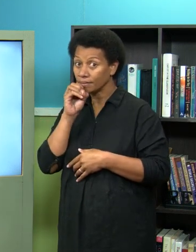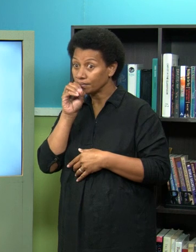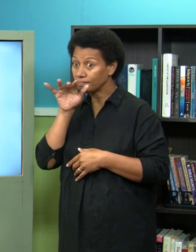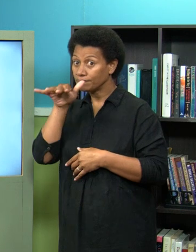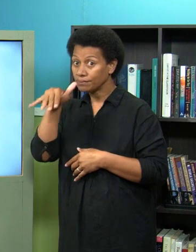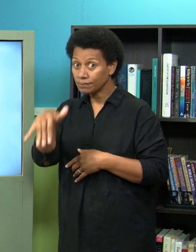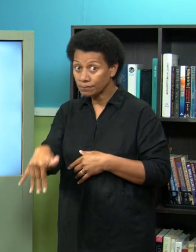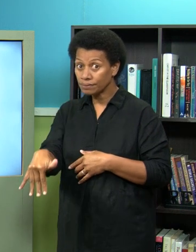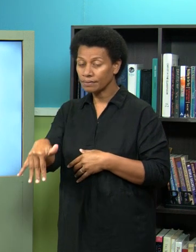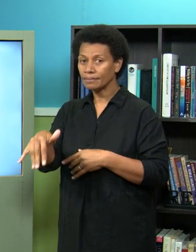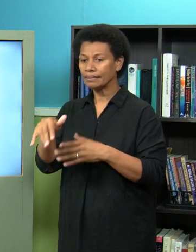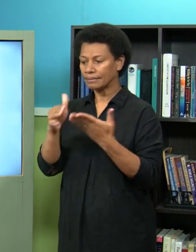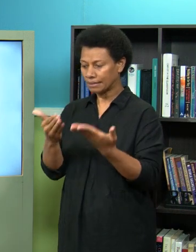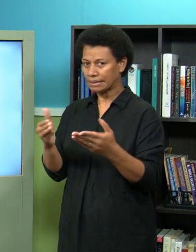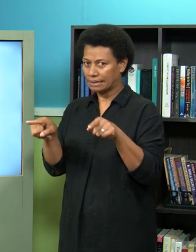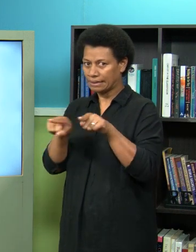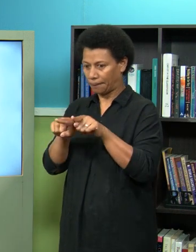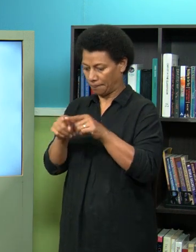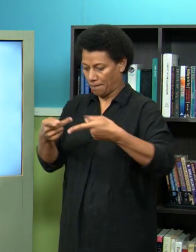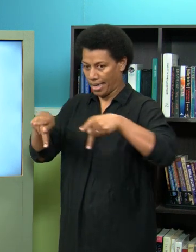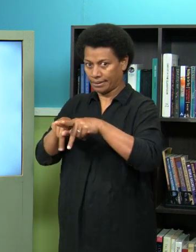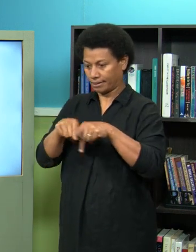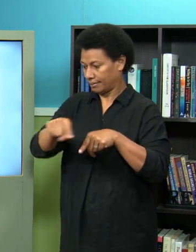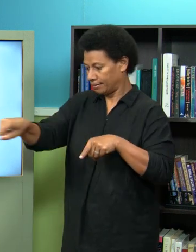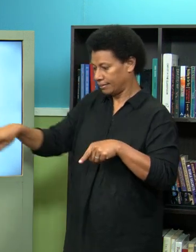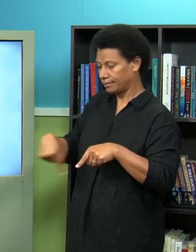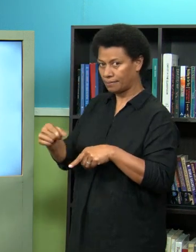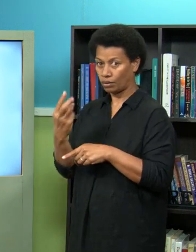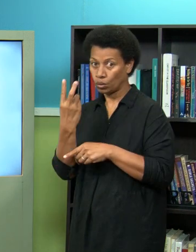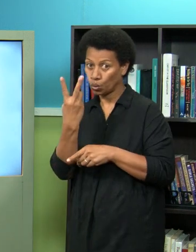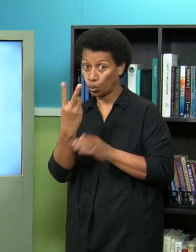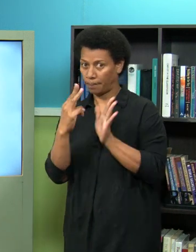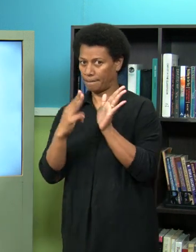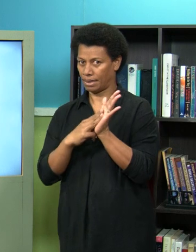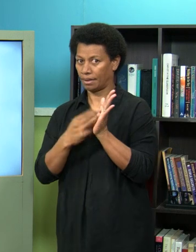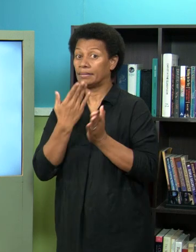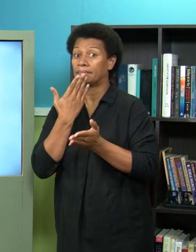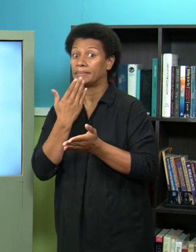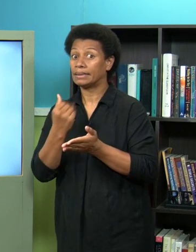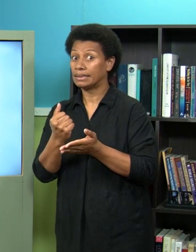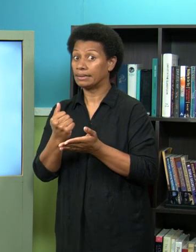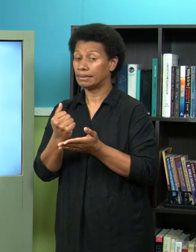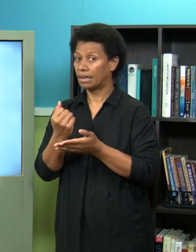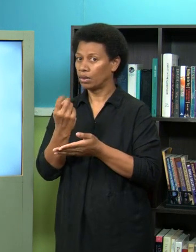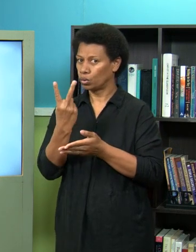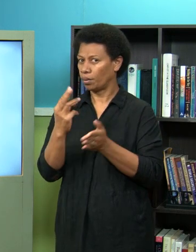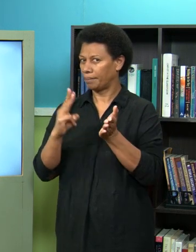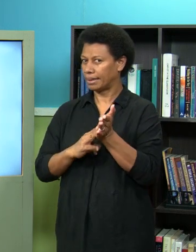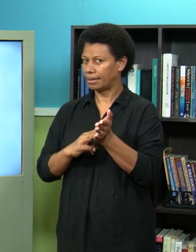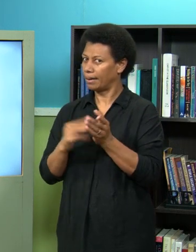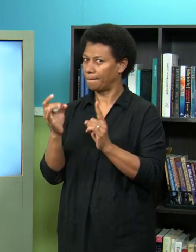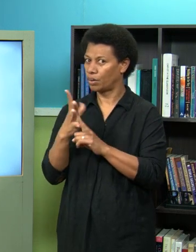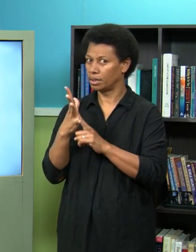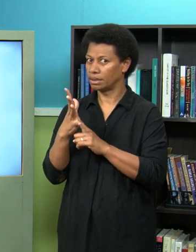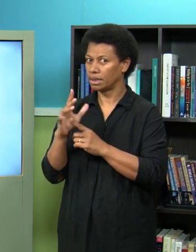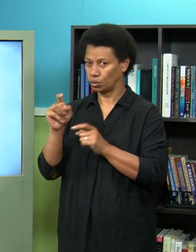the you know the vicinity just immediately around you within two meters and again heed the advisory we want two meters distance between people